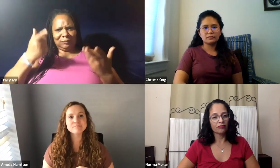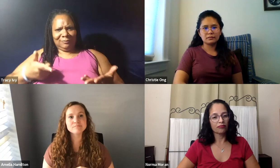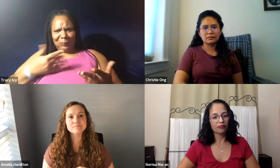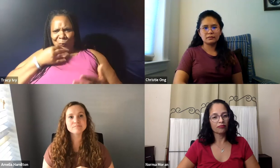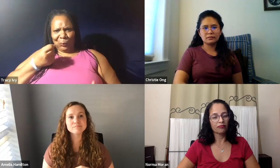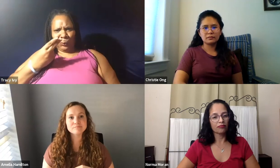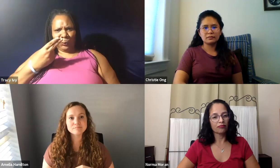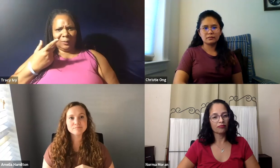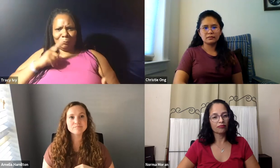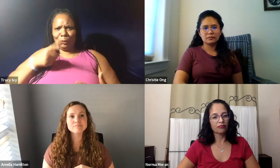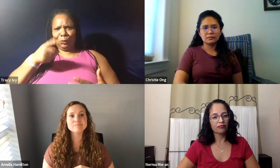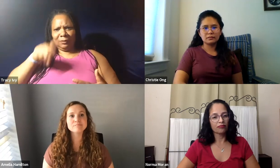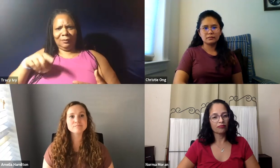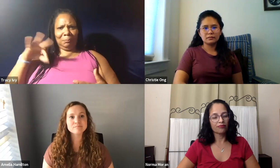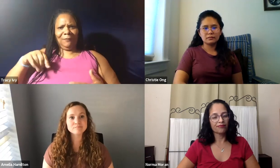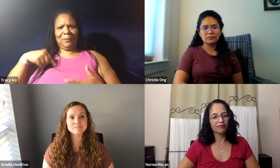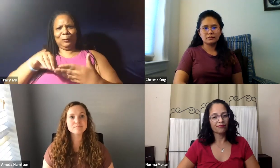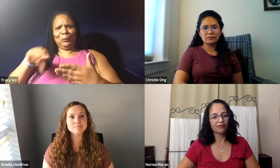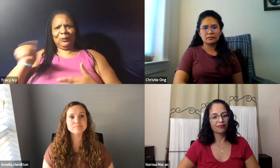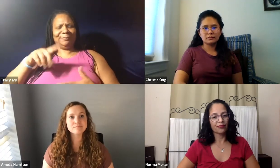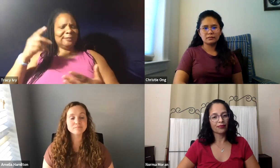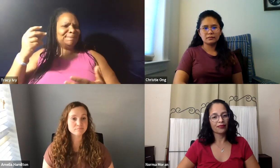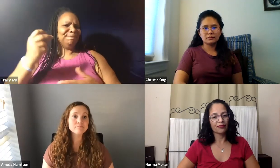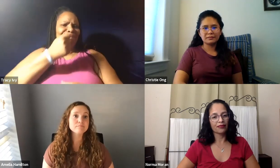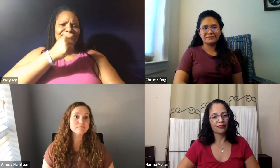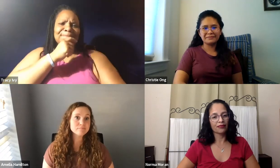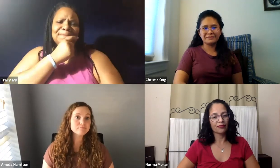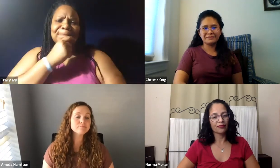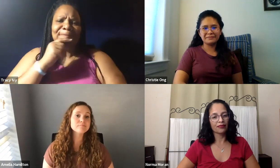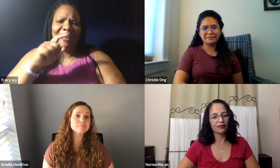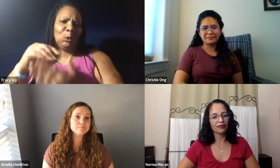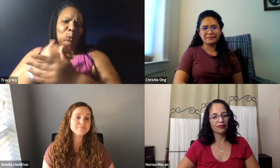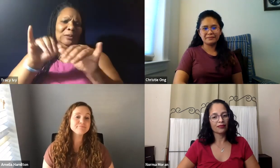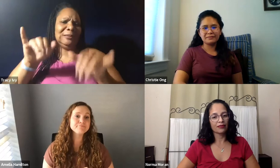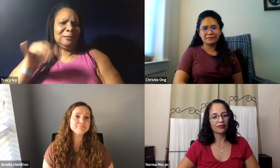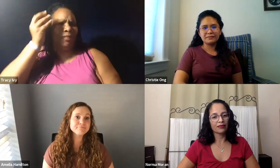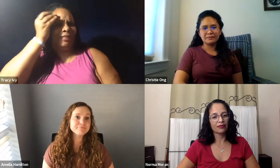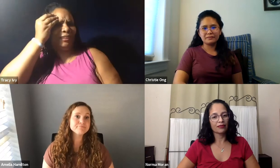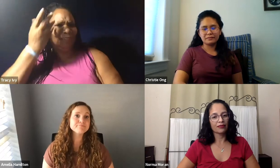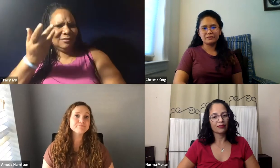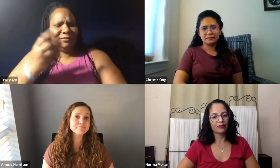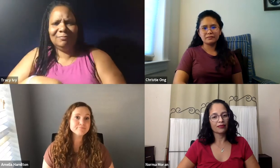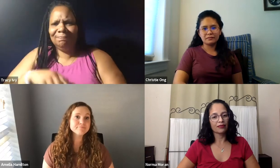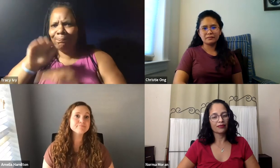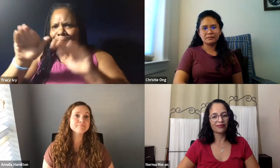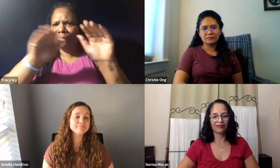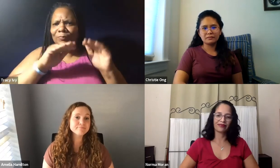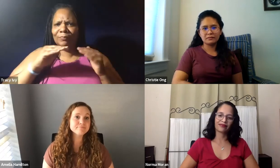You know, there's so many books that you have to purchase while you are a student and then you end up with them just sitting on your bookshelf